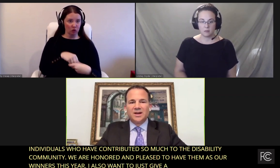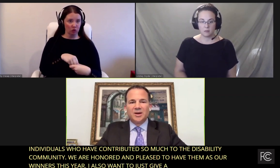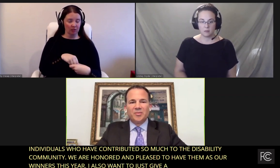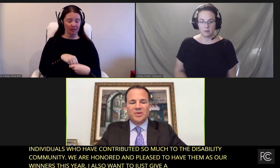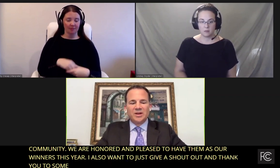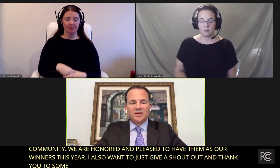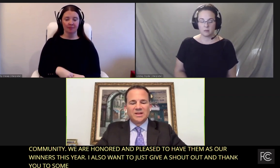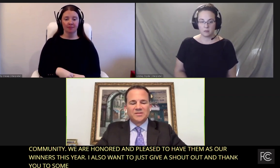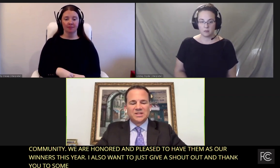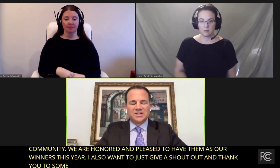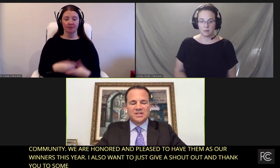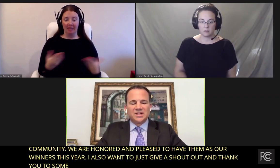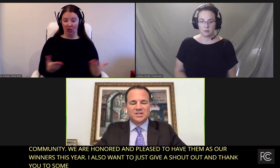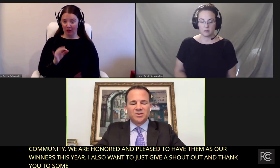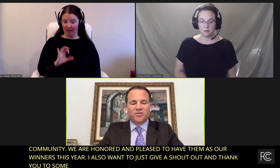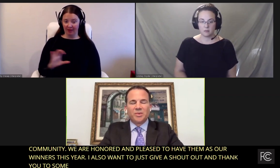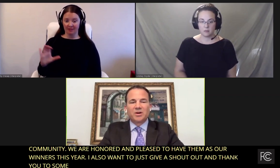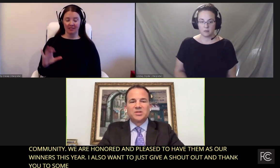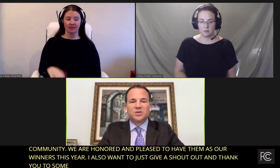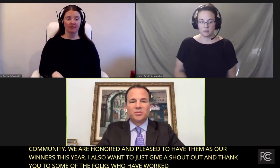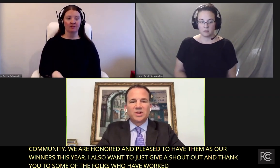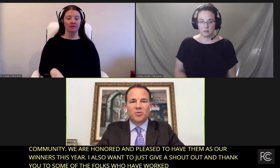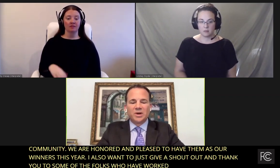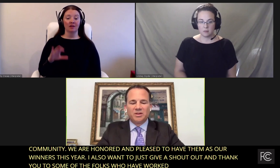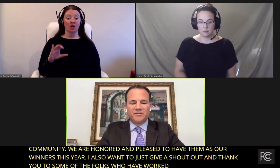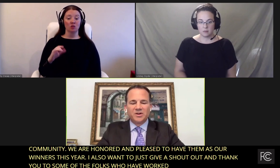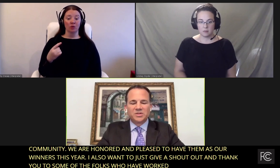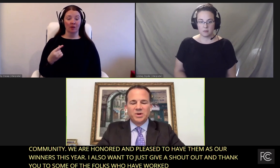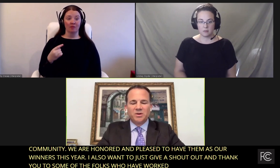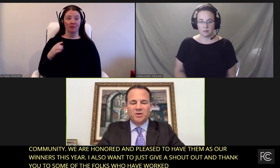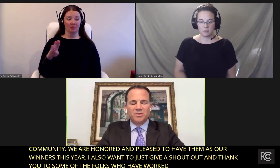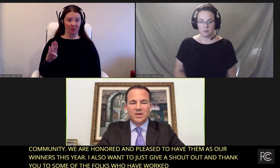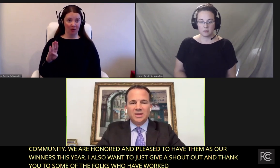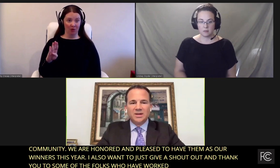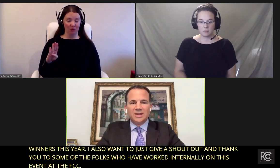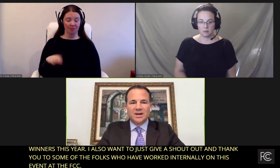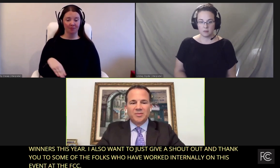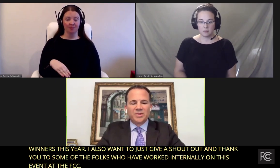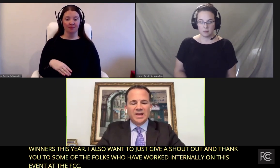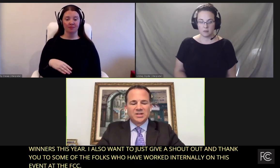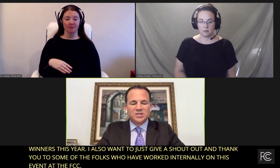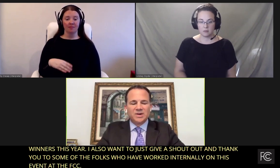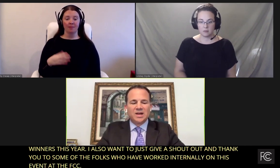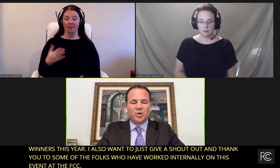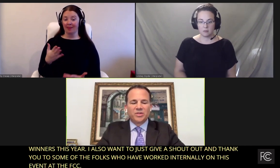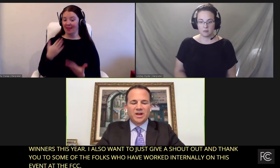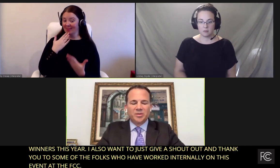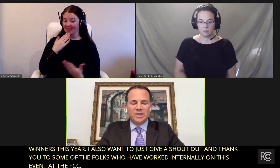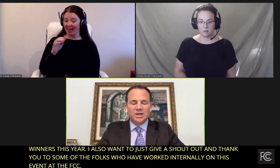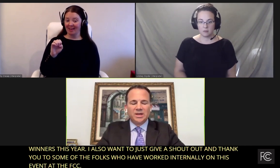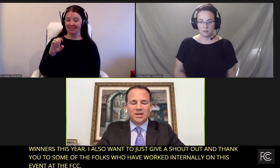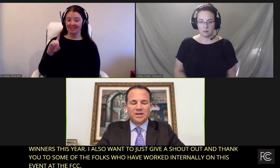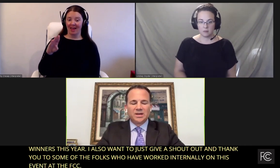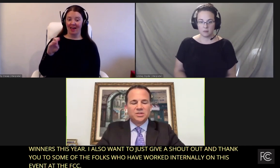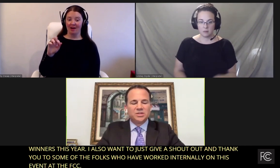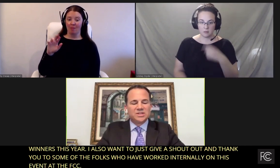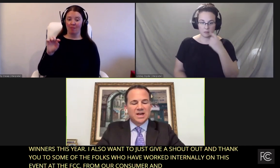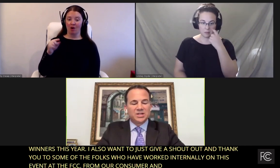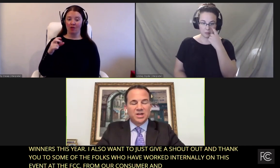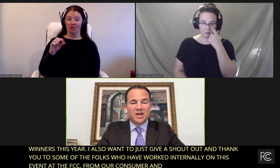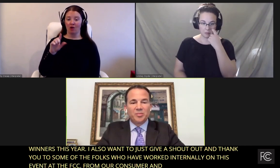here at the FCC. So from our Consumer and Governmental Affairs Bureau, thanks to Ed Bartholomew,